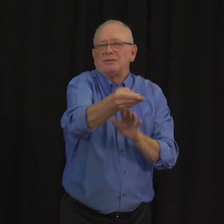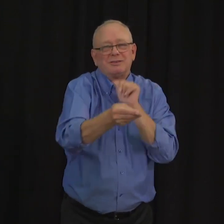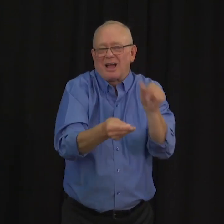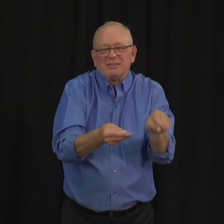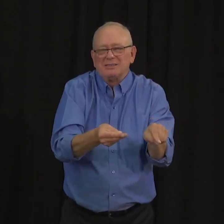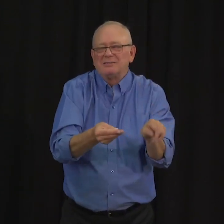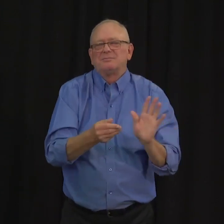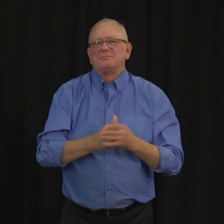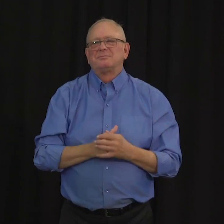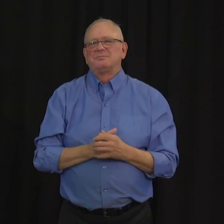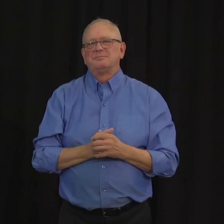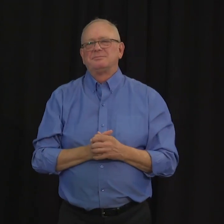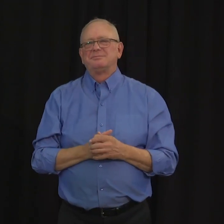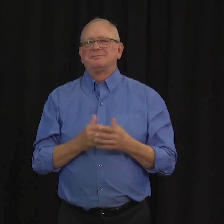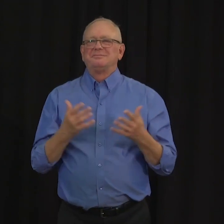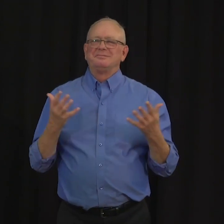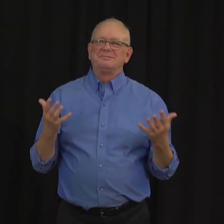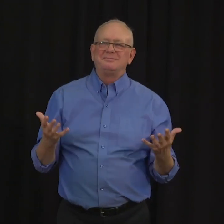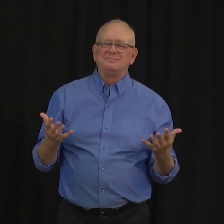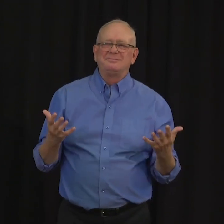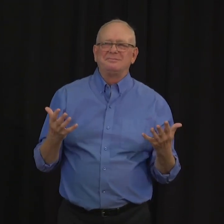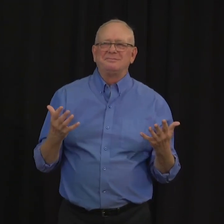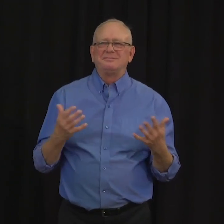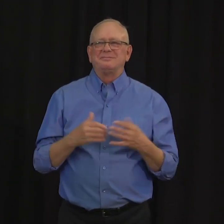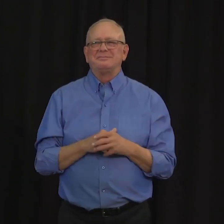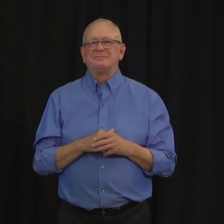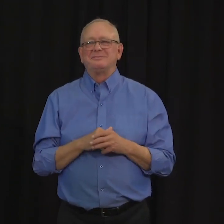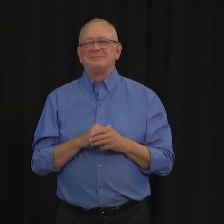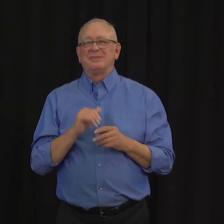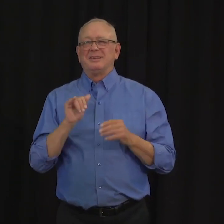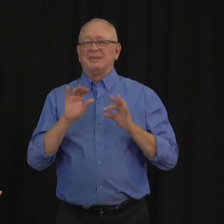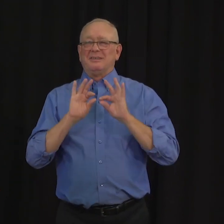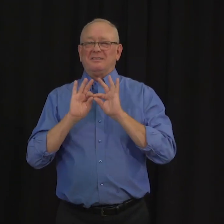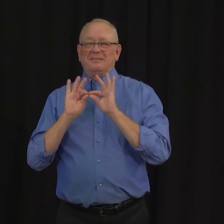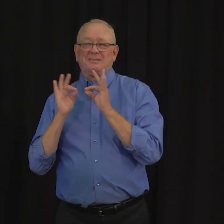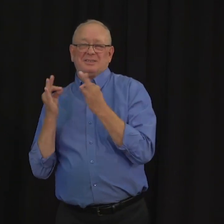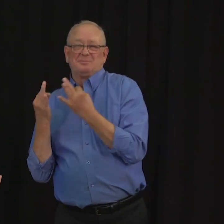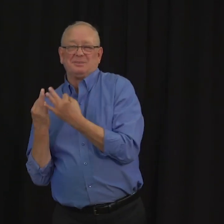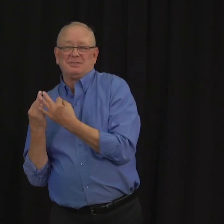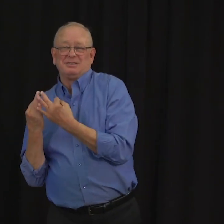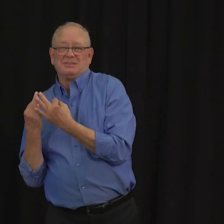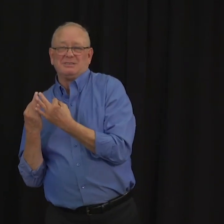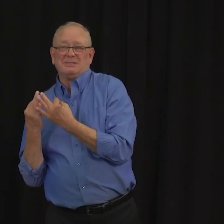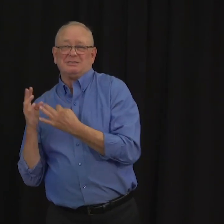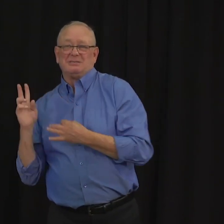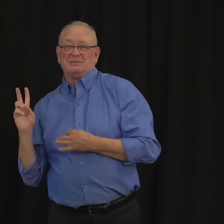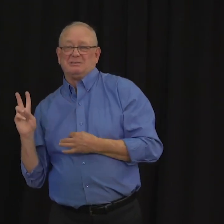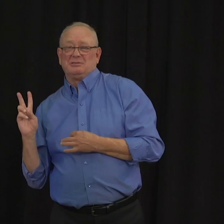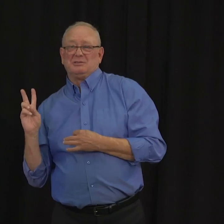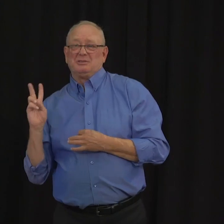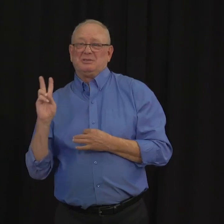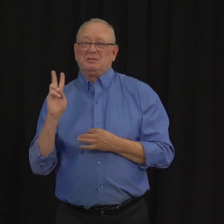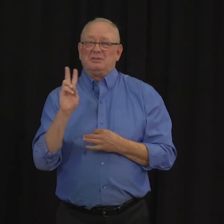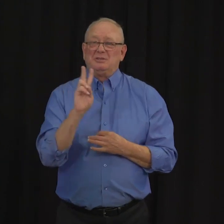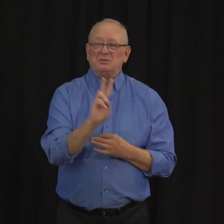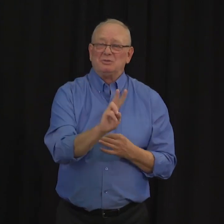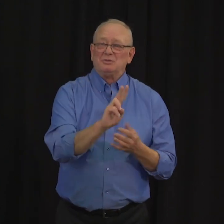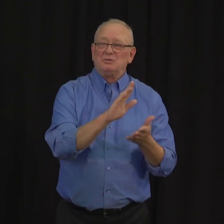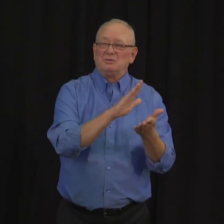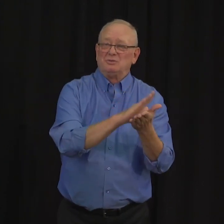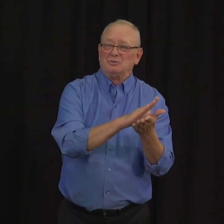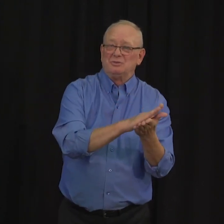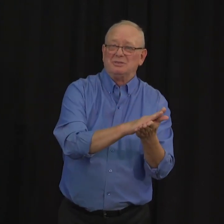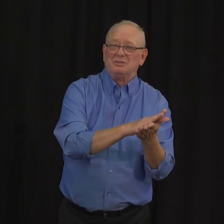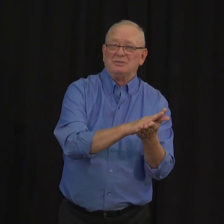family where there was no exposure in the school even if both of those cases attended the school, that's not a school